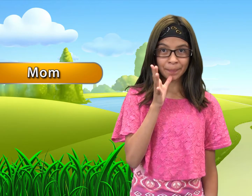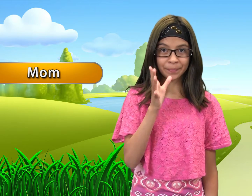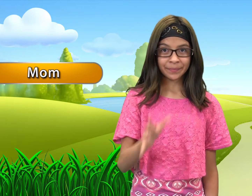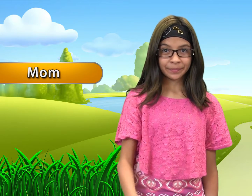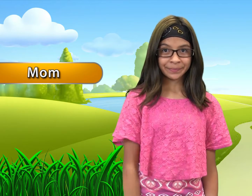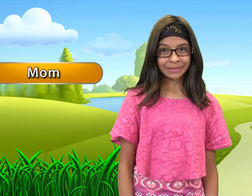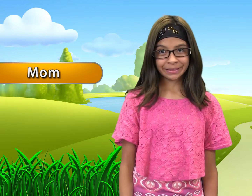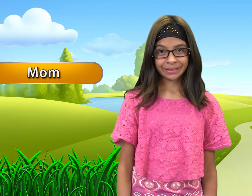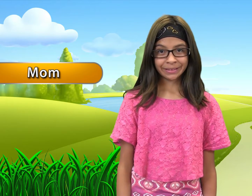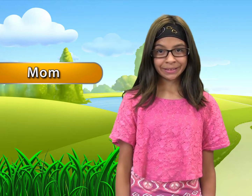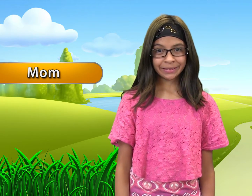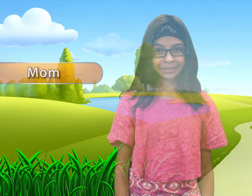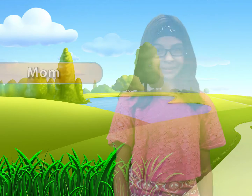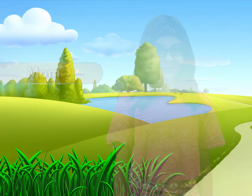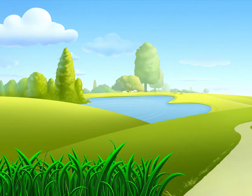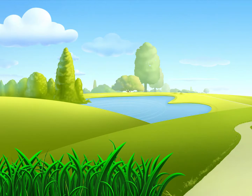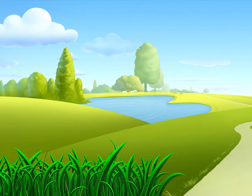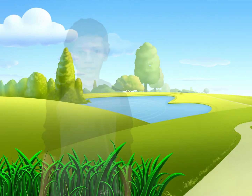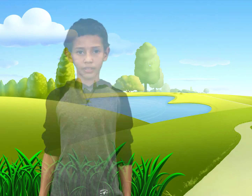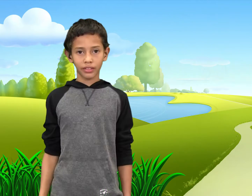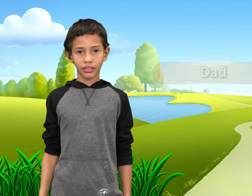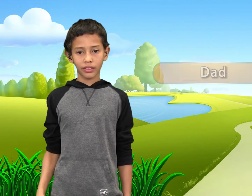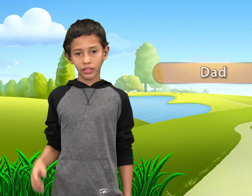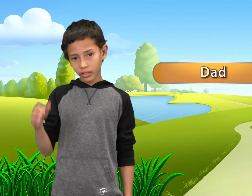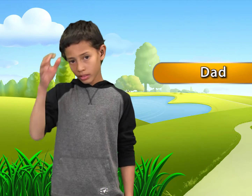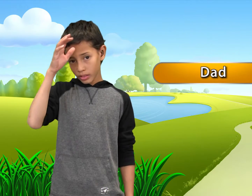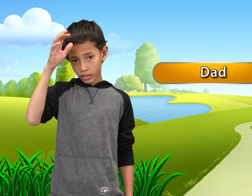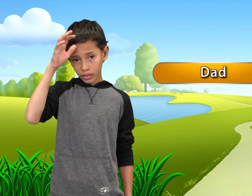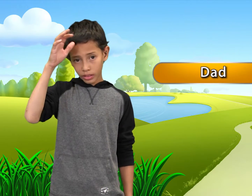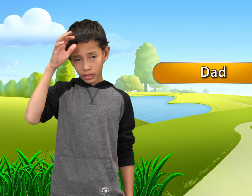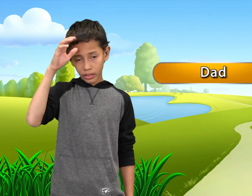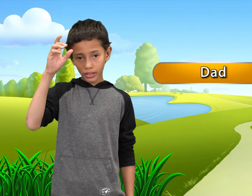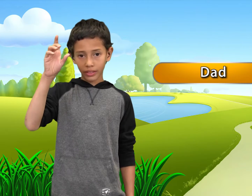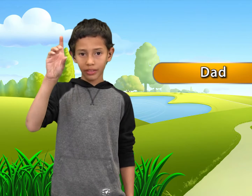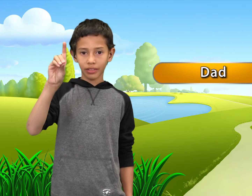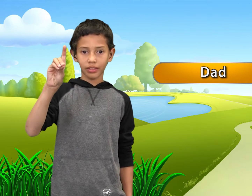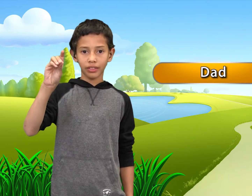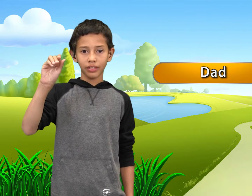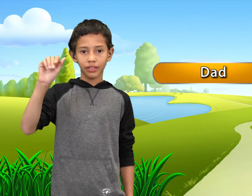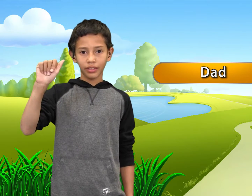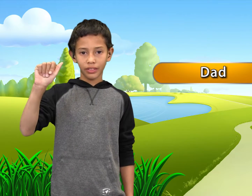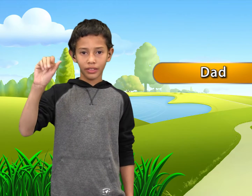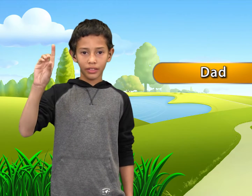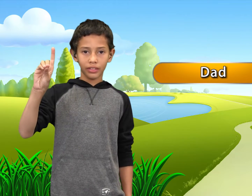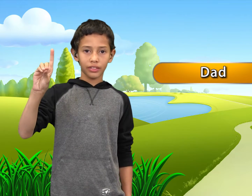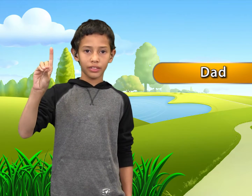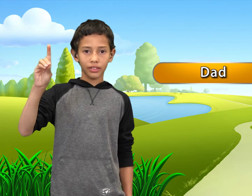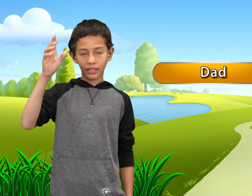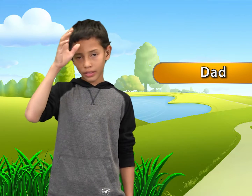dad dad dad